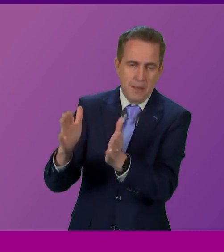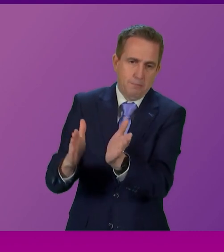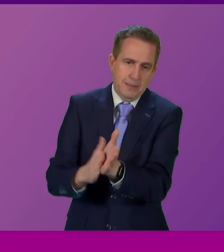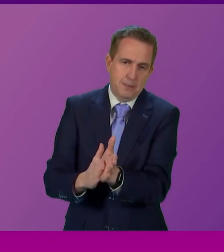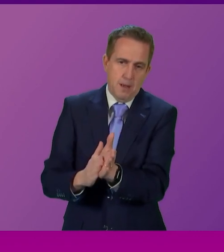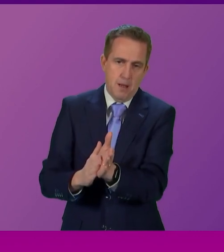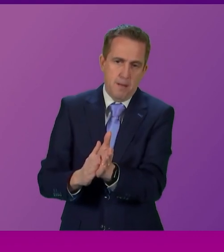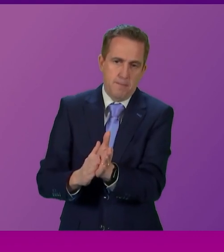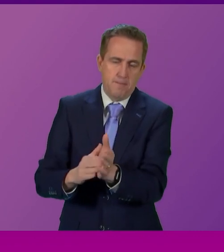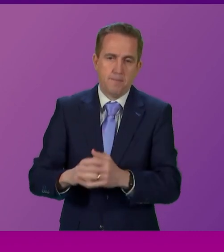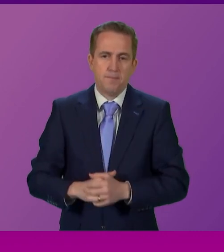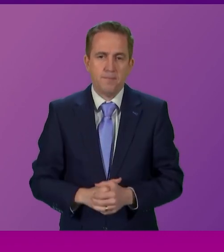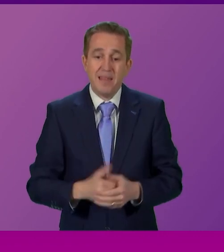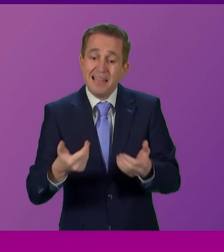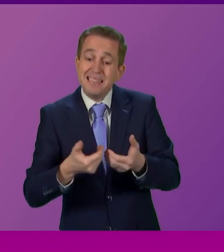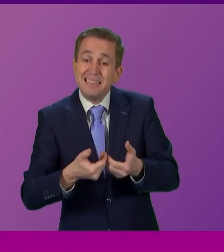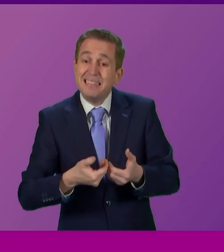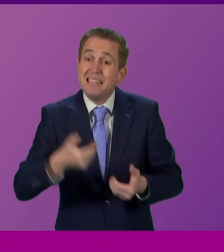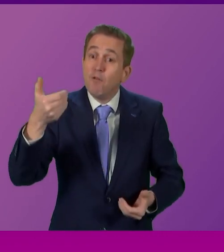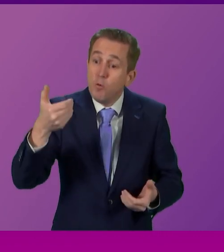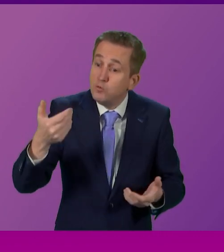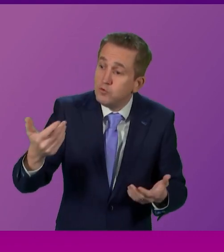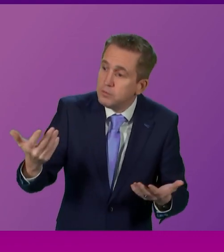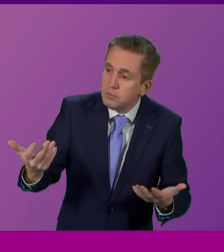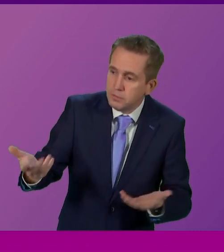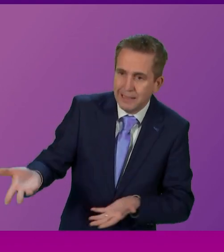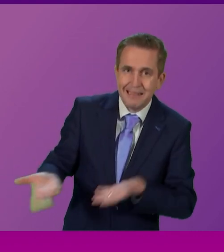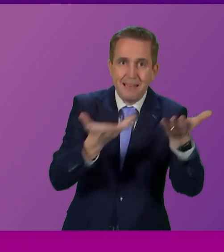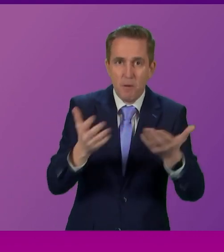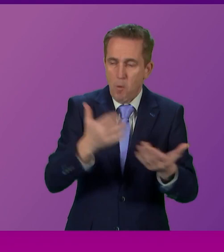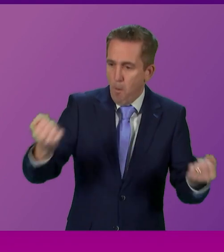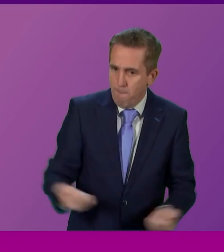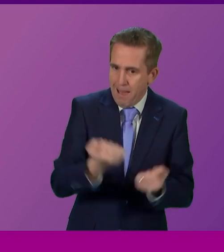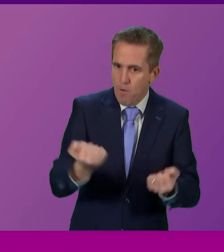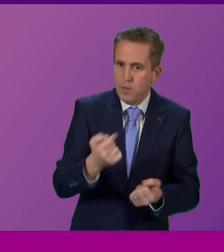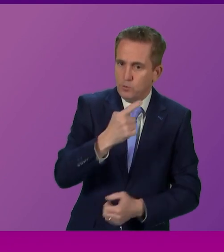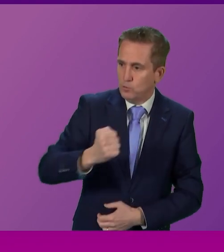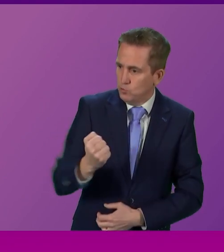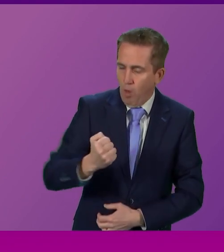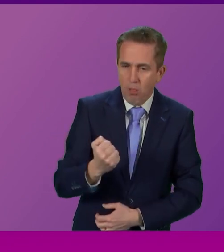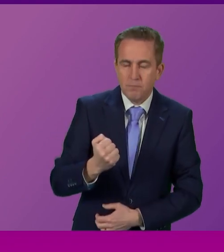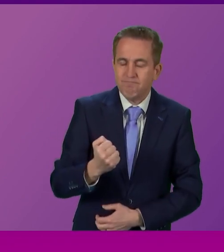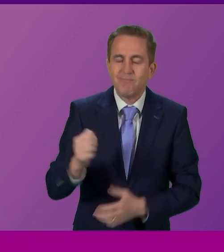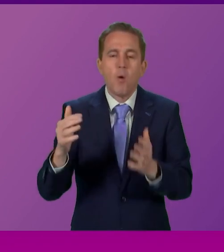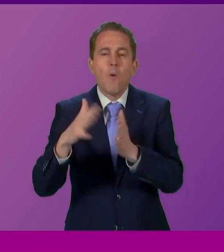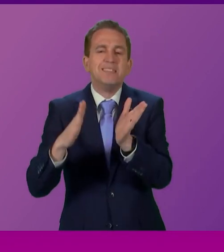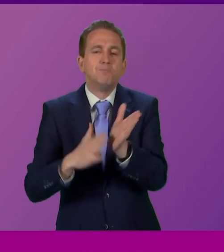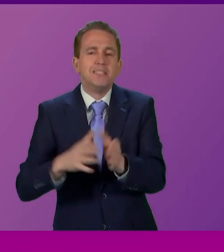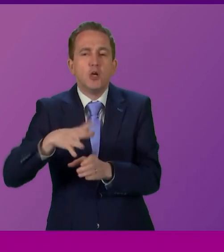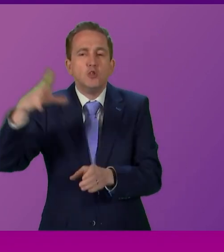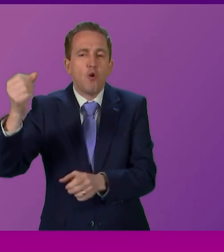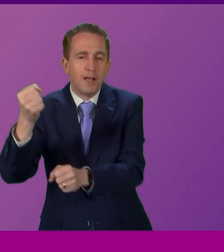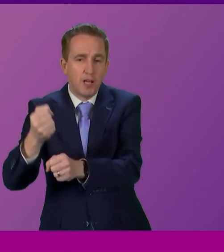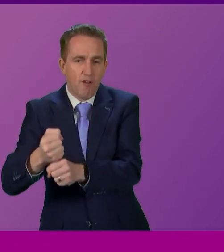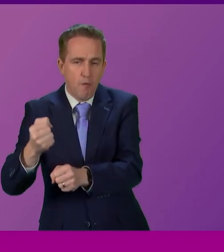Far from enhancing devolution, giving Scotland more powers and more control, this Westminster Tory Government is